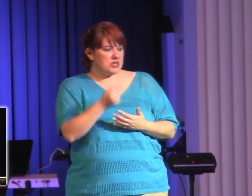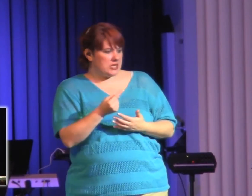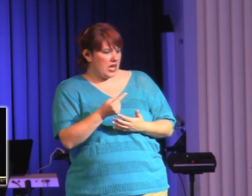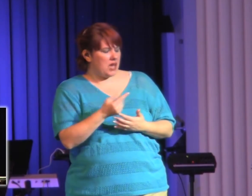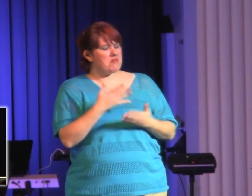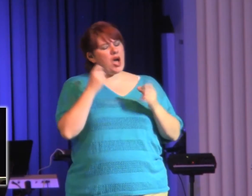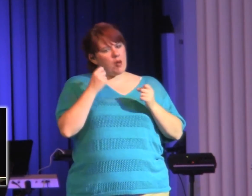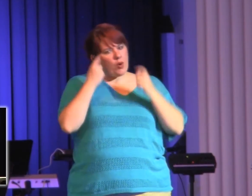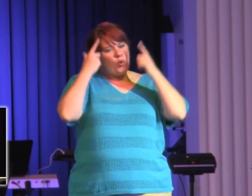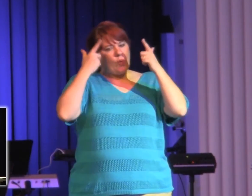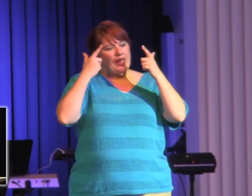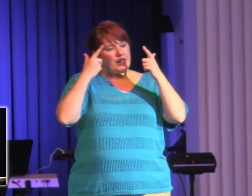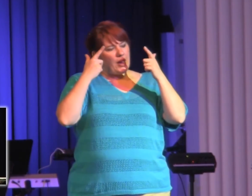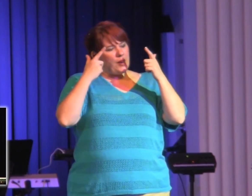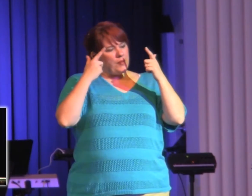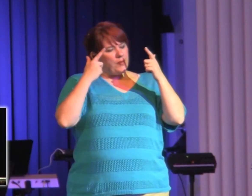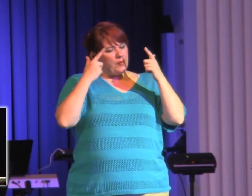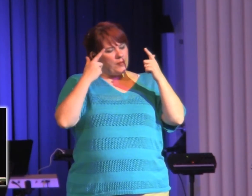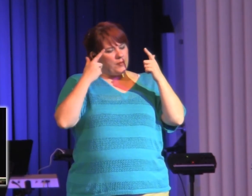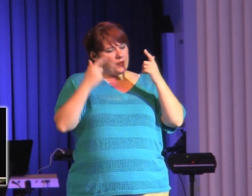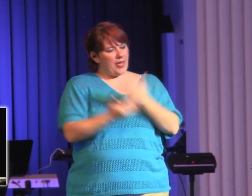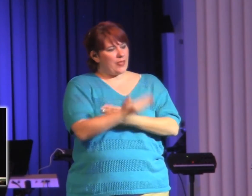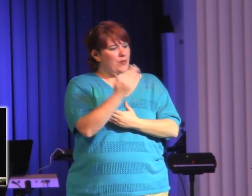fuel in her car.